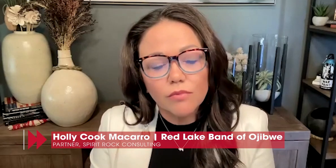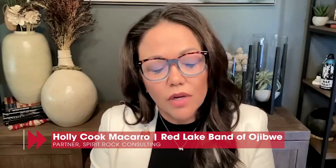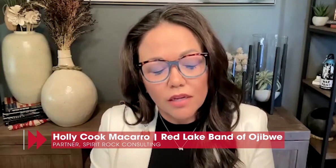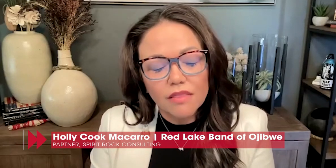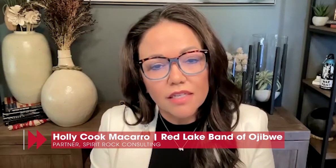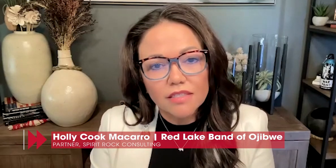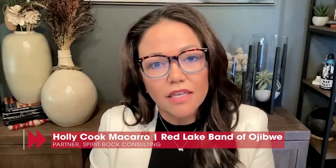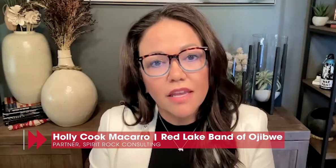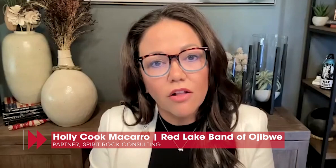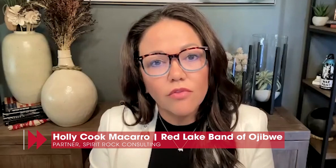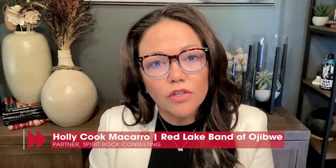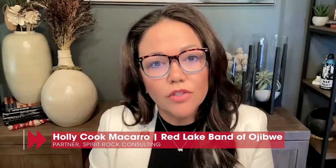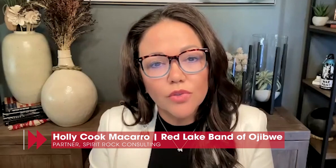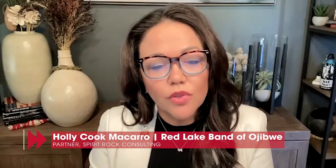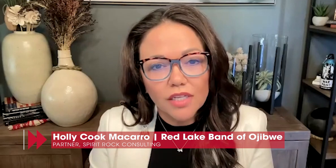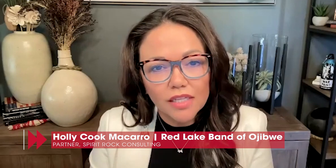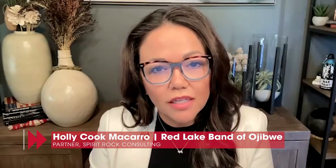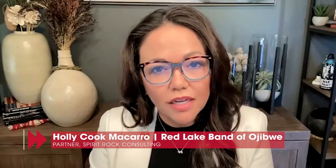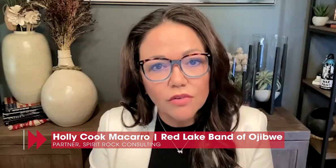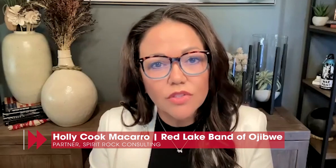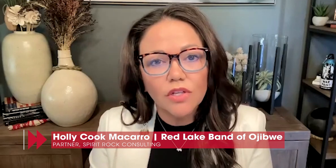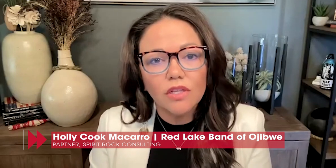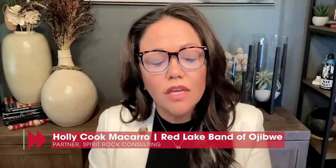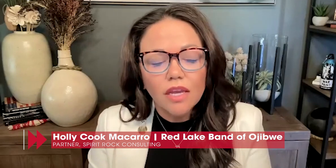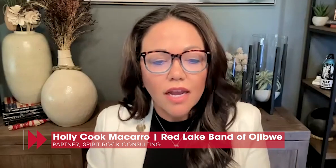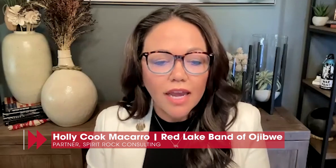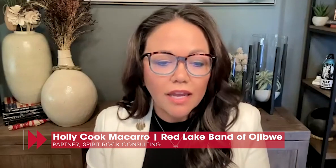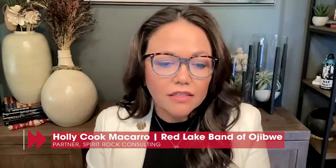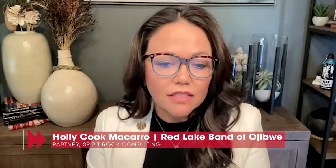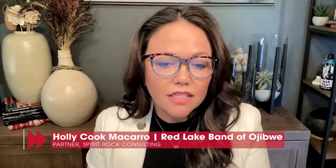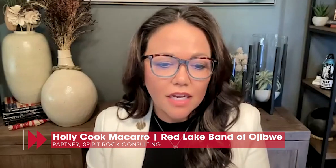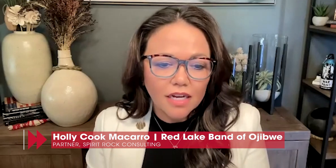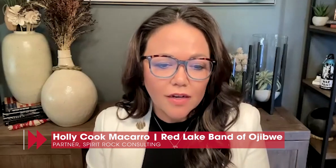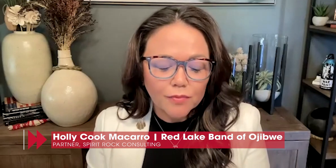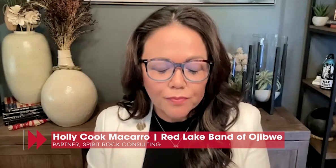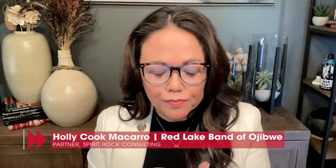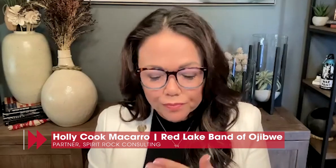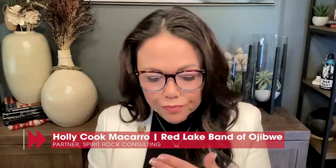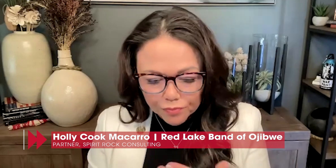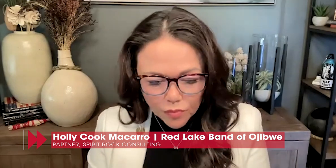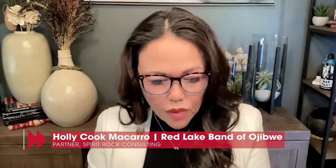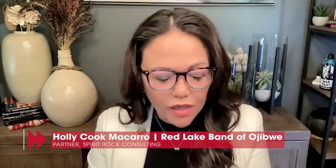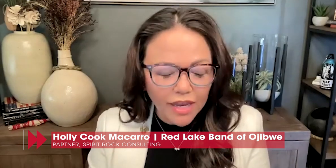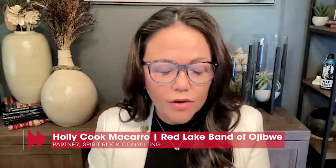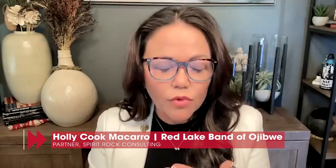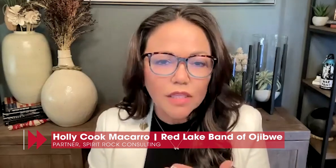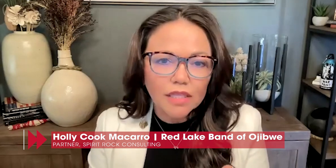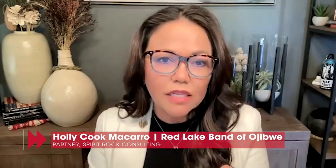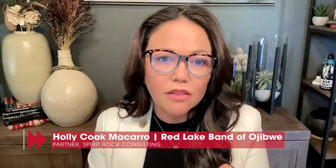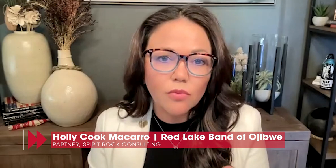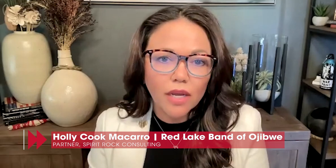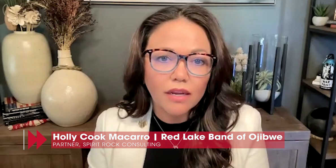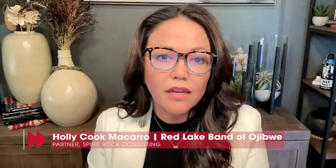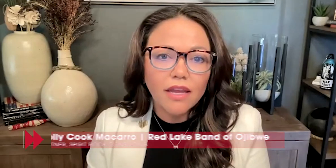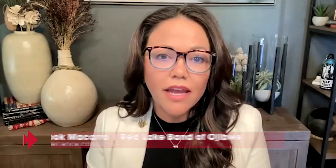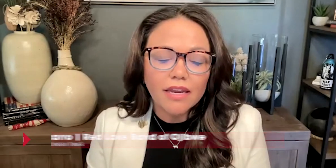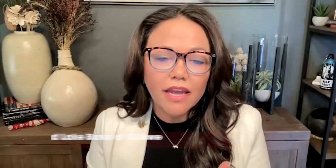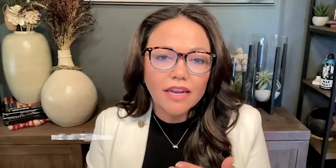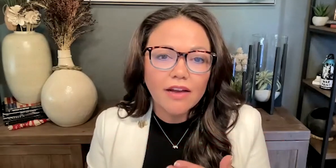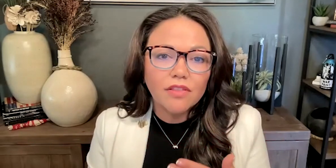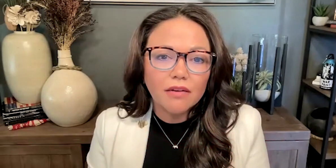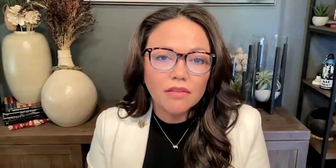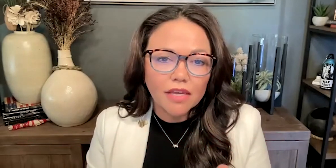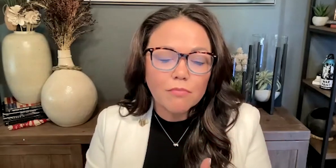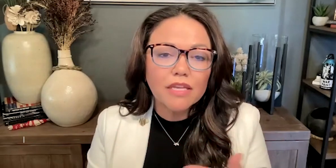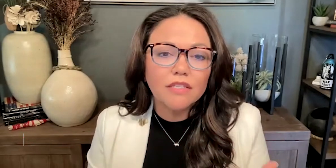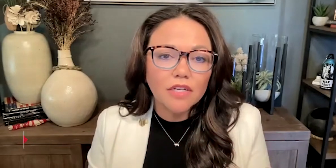voice on things like the California Truth and Healing Council, and really leading the way and